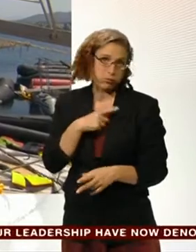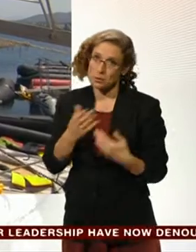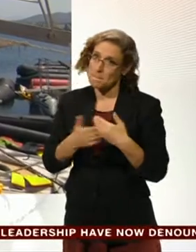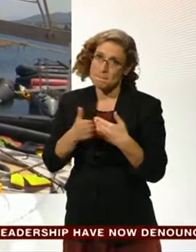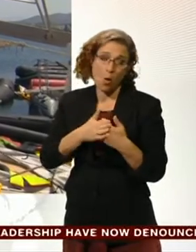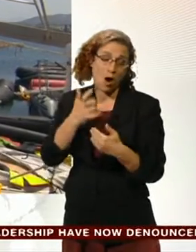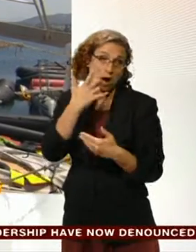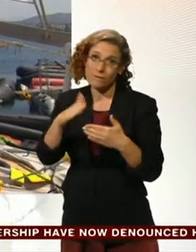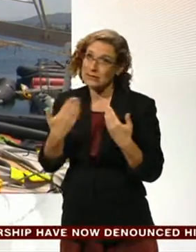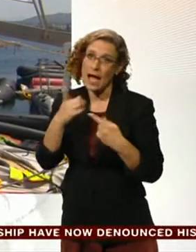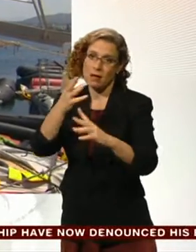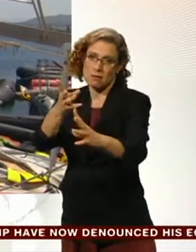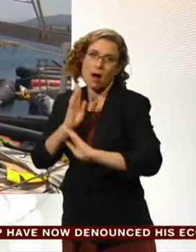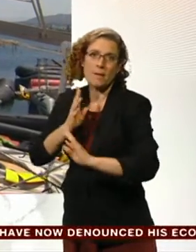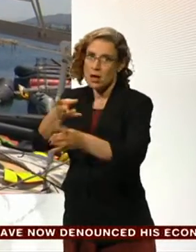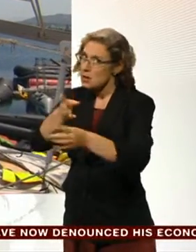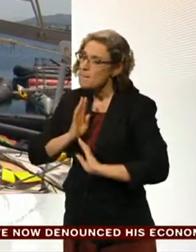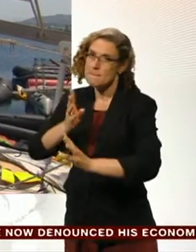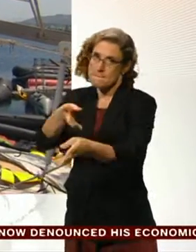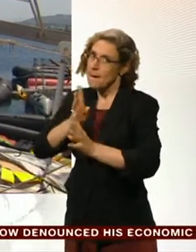because the migrants, they keep on coming.